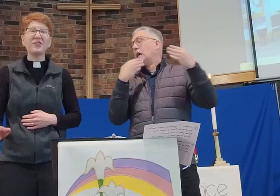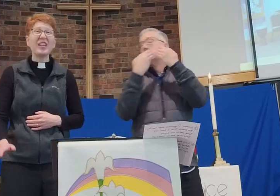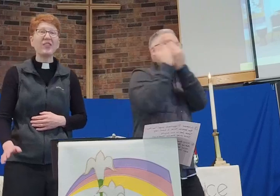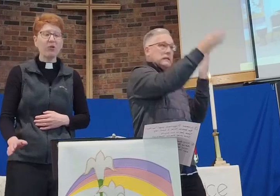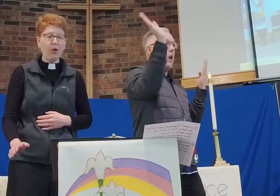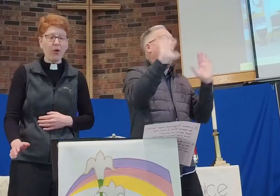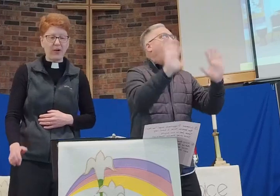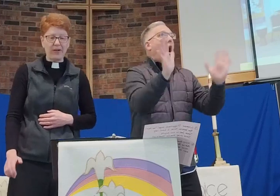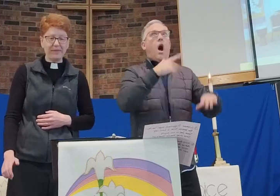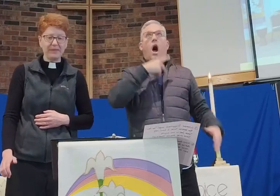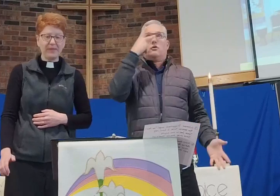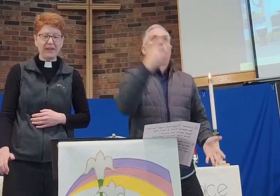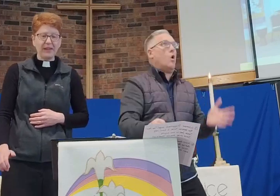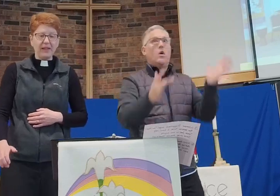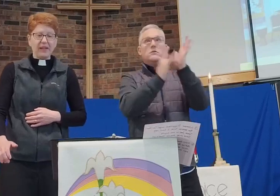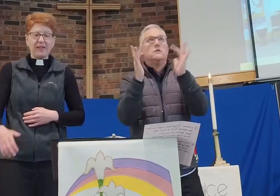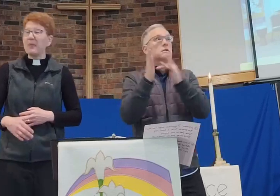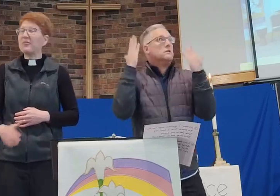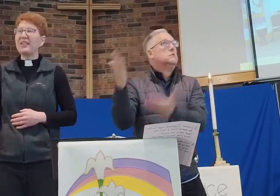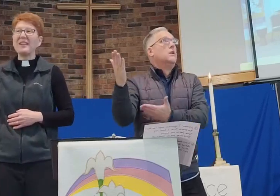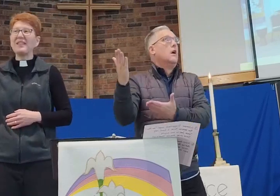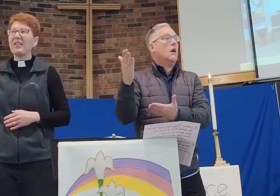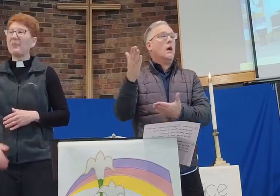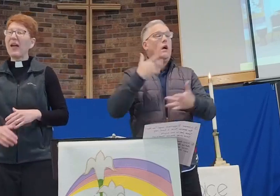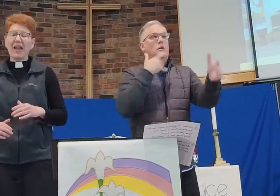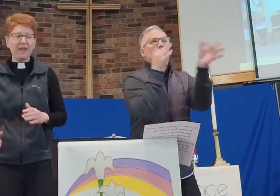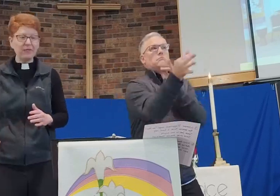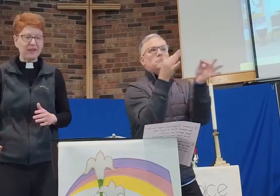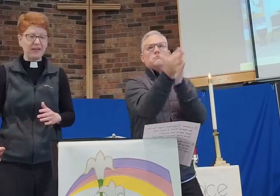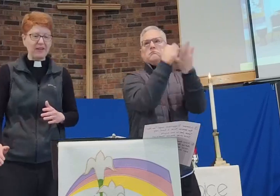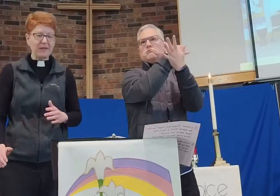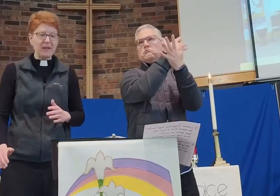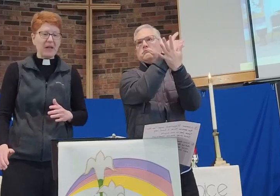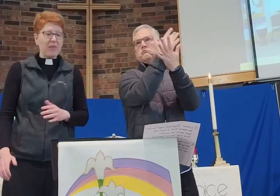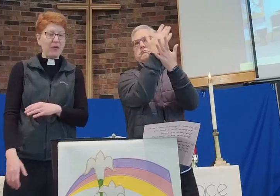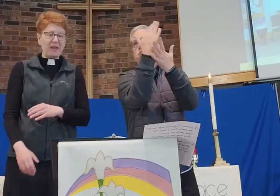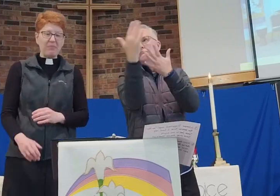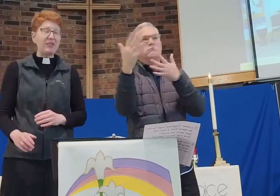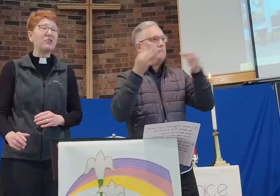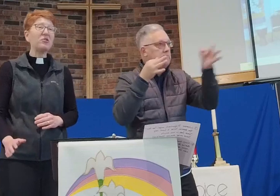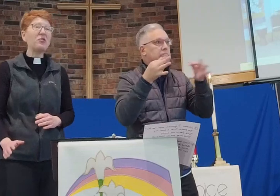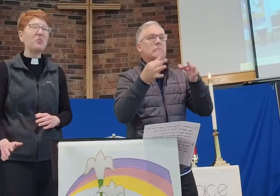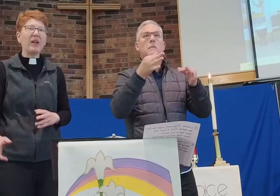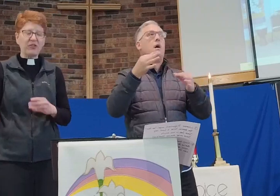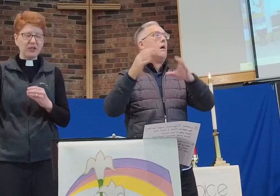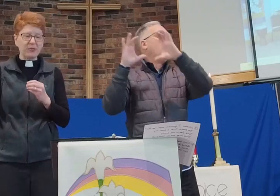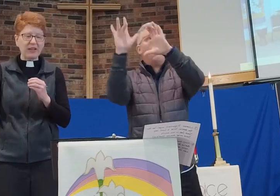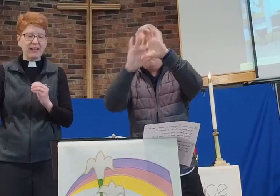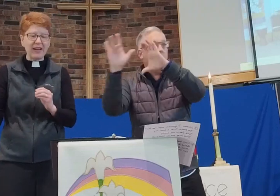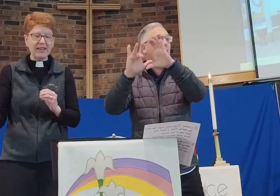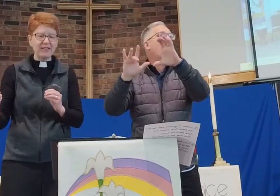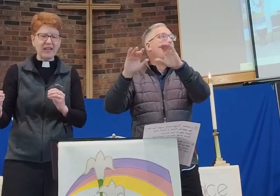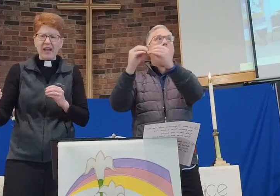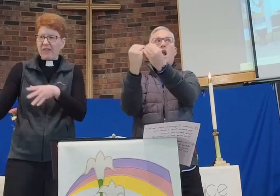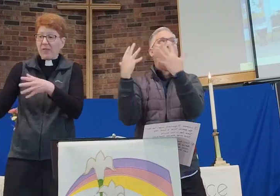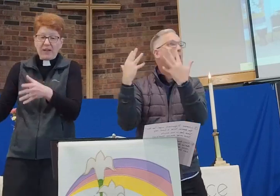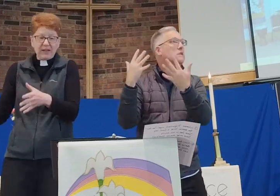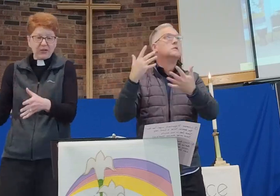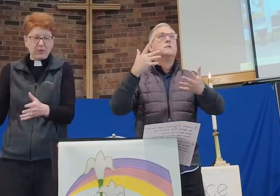seen the Lord. Then I proceeded to tell them everything about the empty tomb and the shimmering lights and the things that were